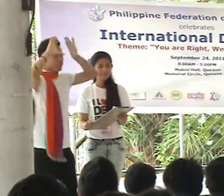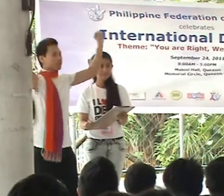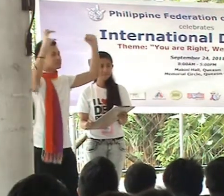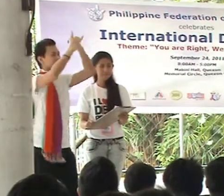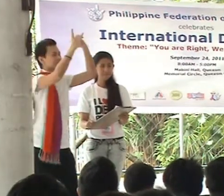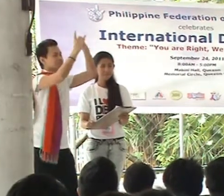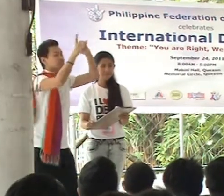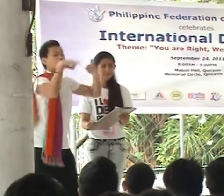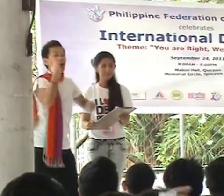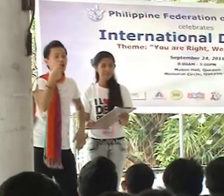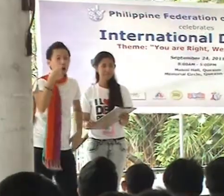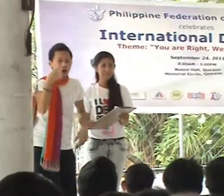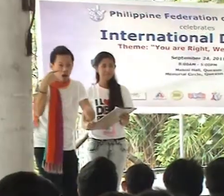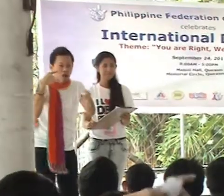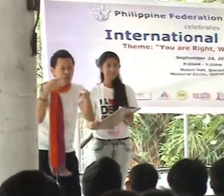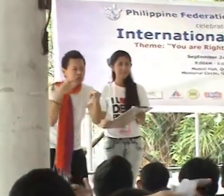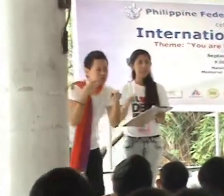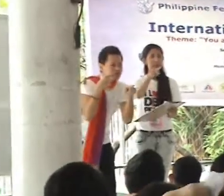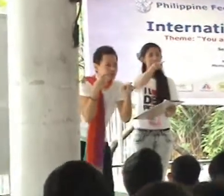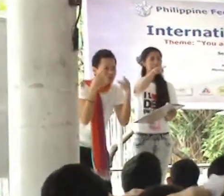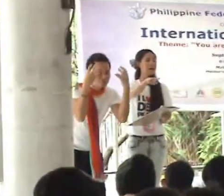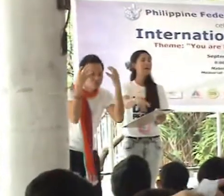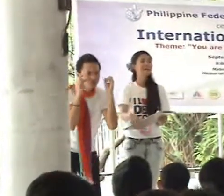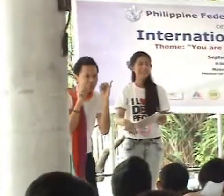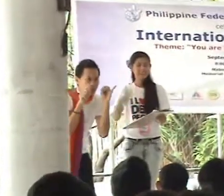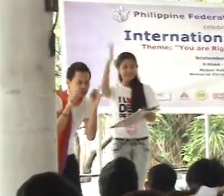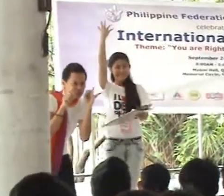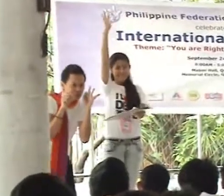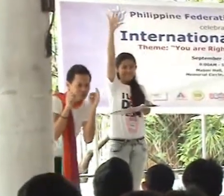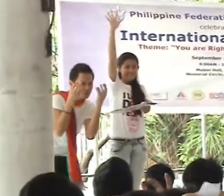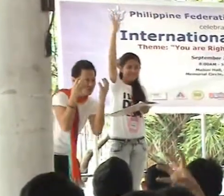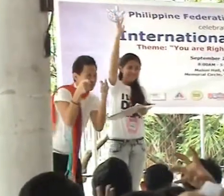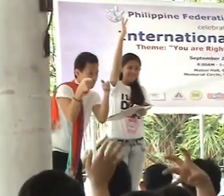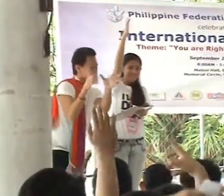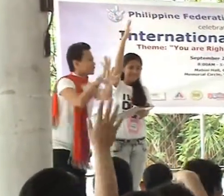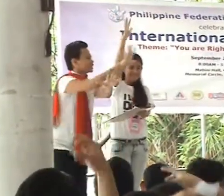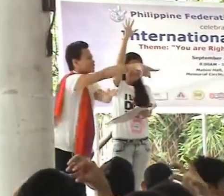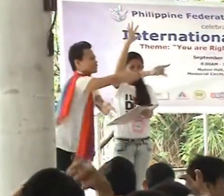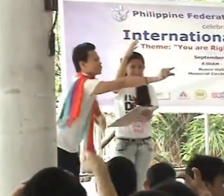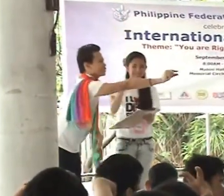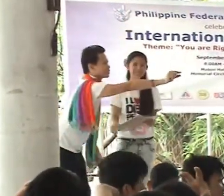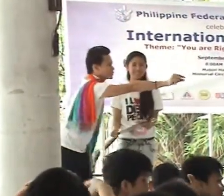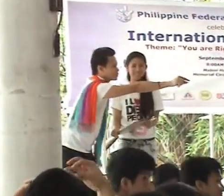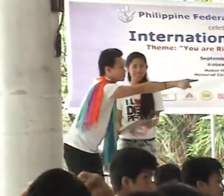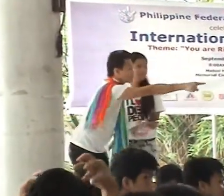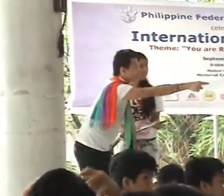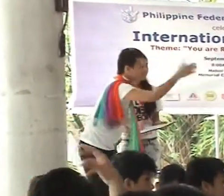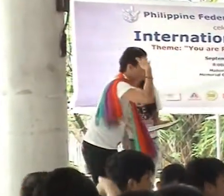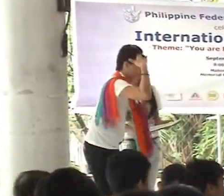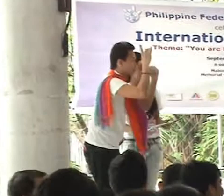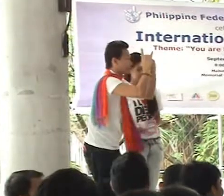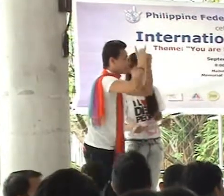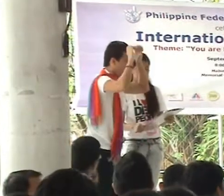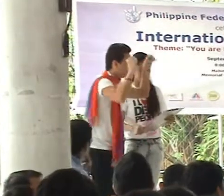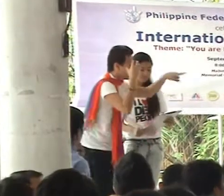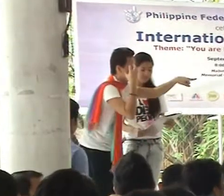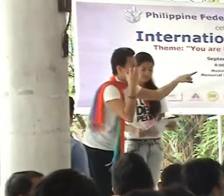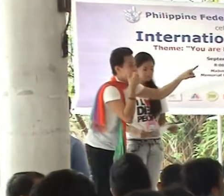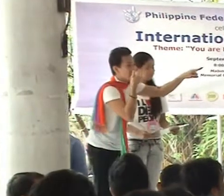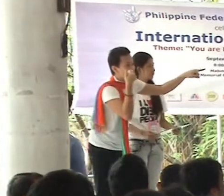Okay, who knows the president of the Philippine Federation of the Deaf? Let me see, let me see. Who knows? Okay, do you know the president